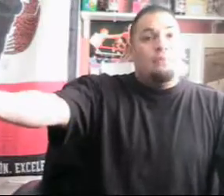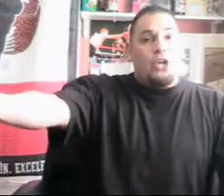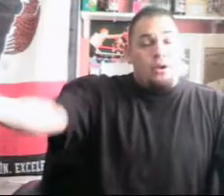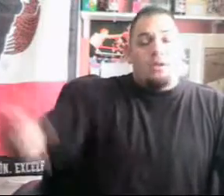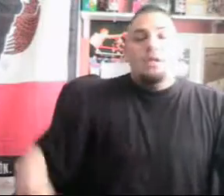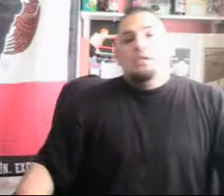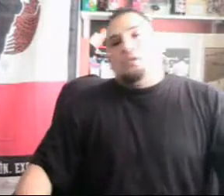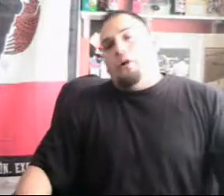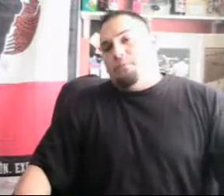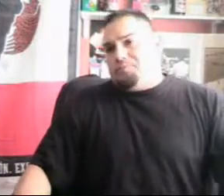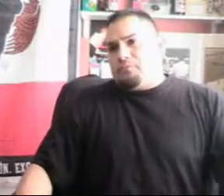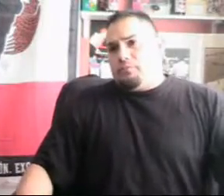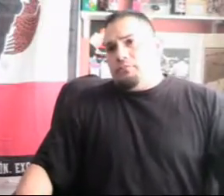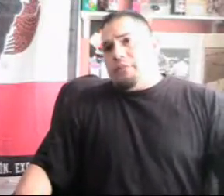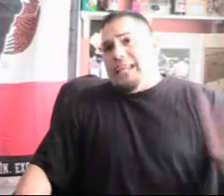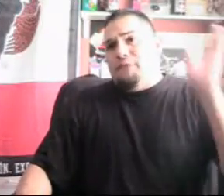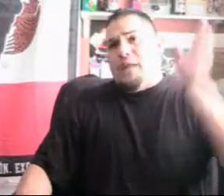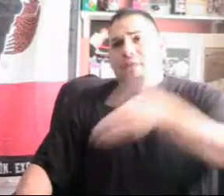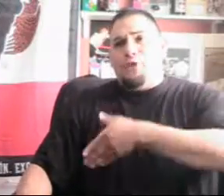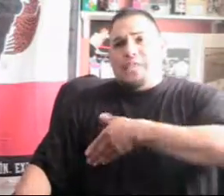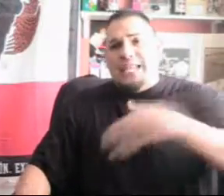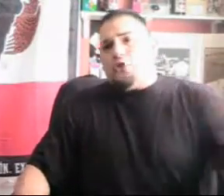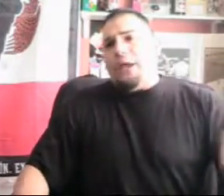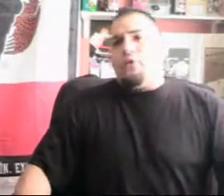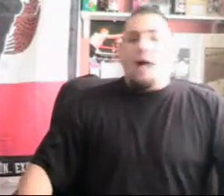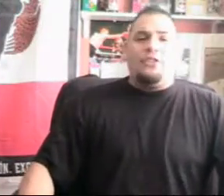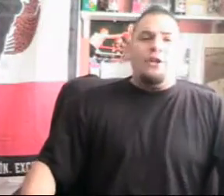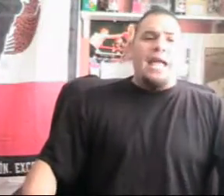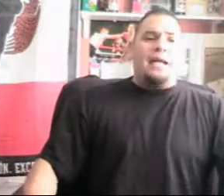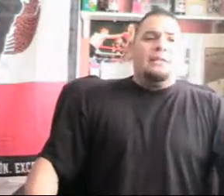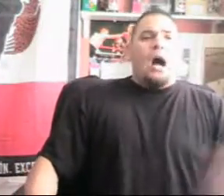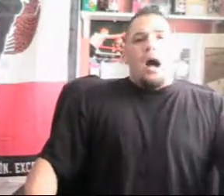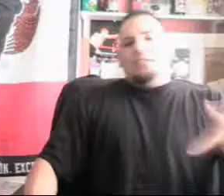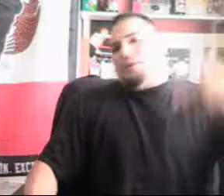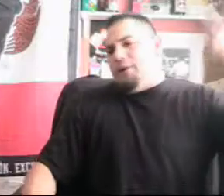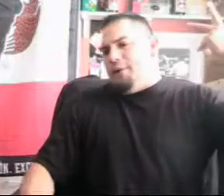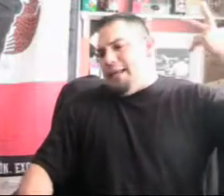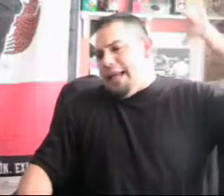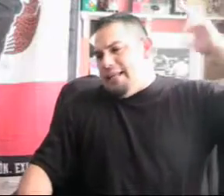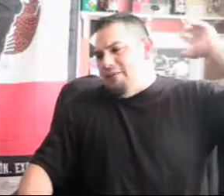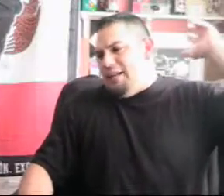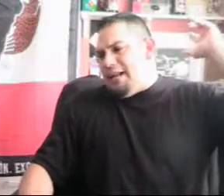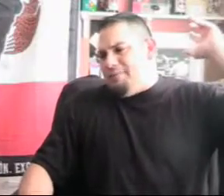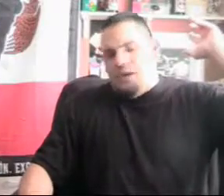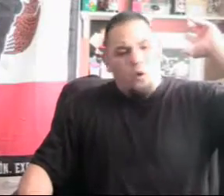McGirt. So, if there's any trainer out there that Oscar and even like, you know,